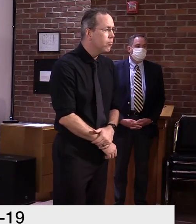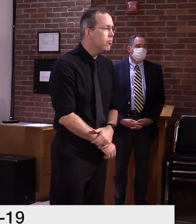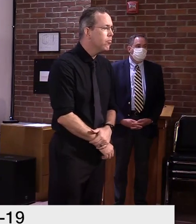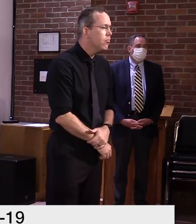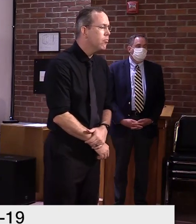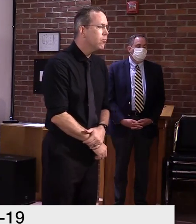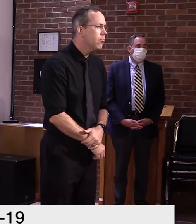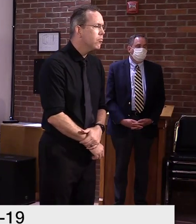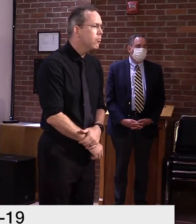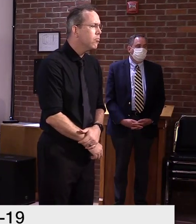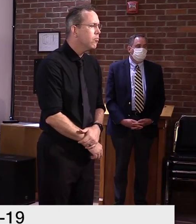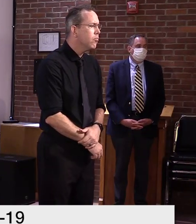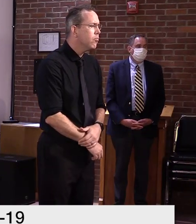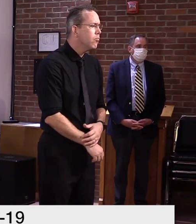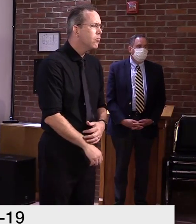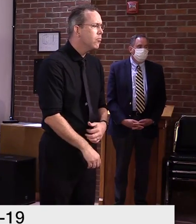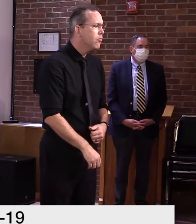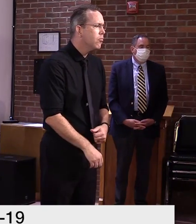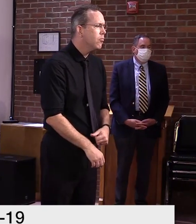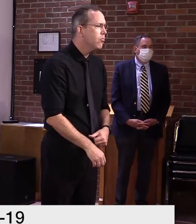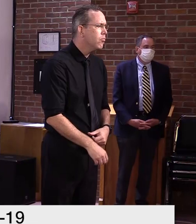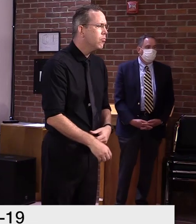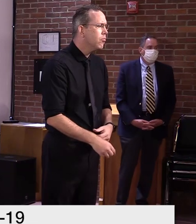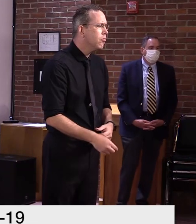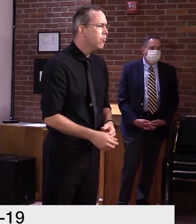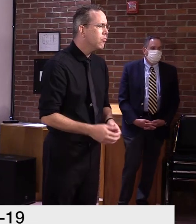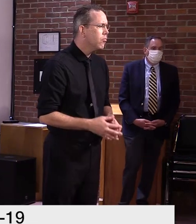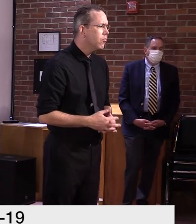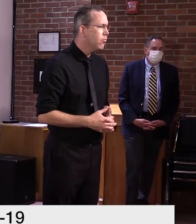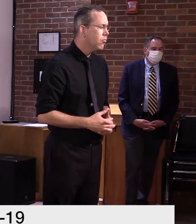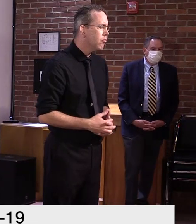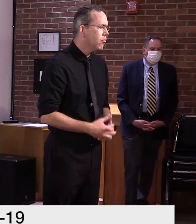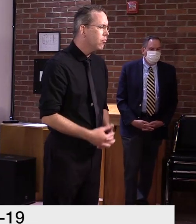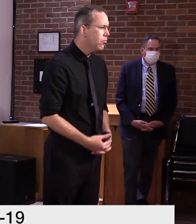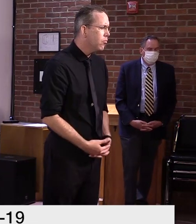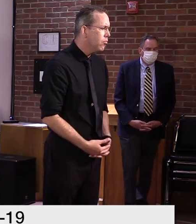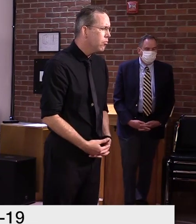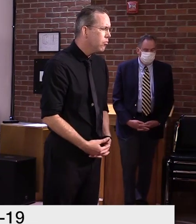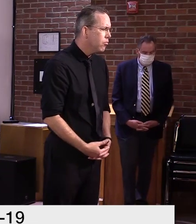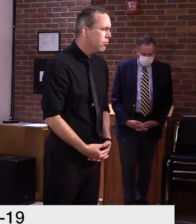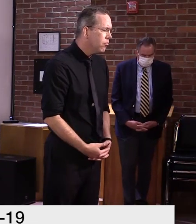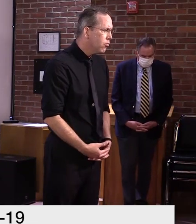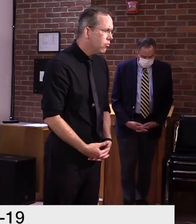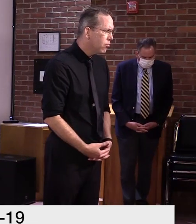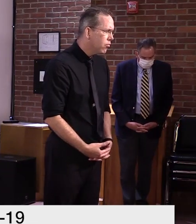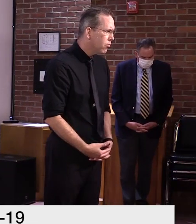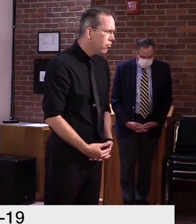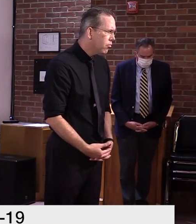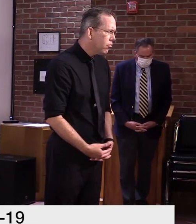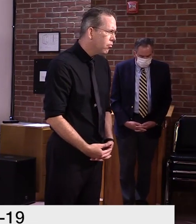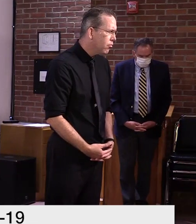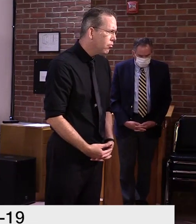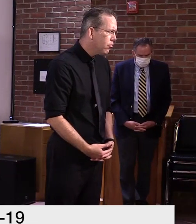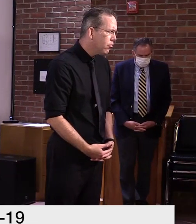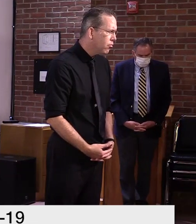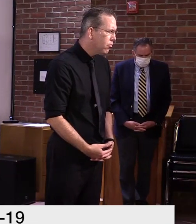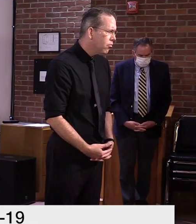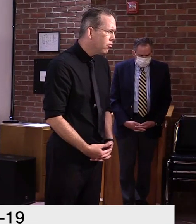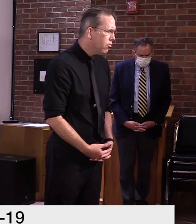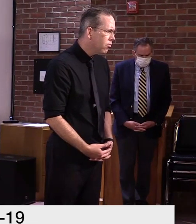Hey, good day. Just a couple of questions on a topic, and that is, if a person receives a, uh,